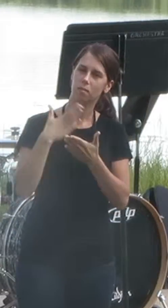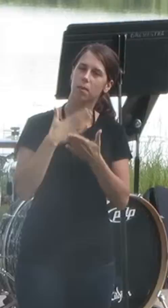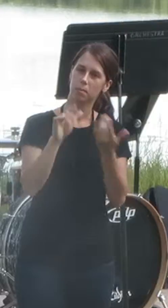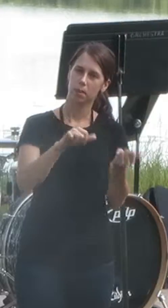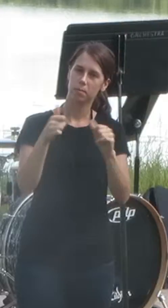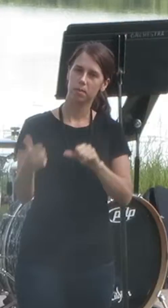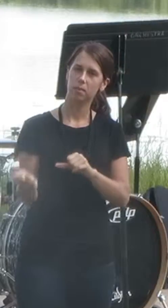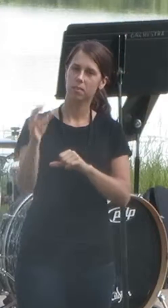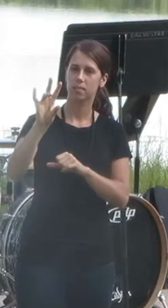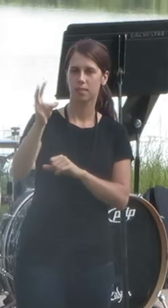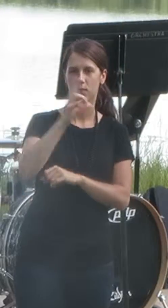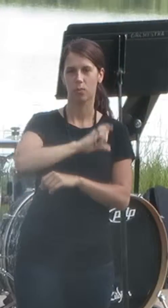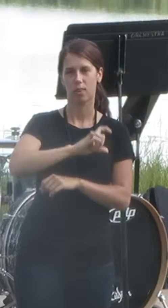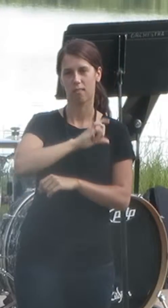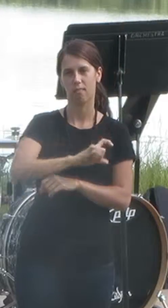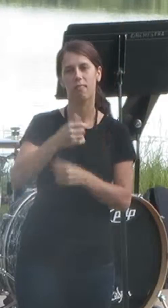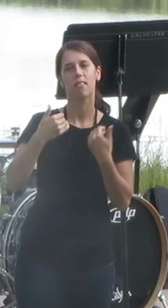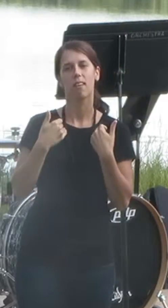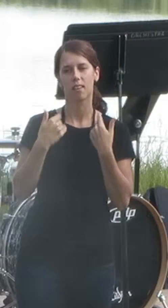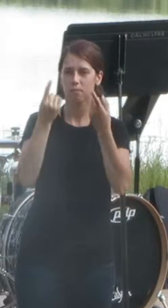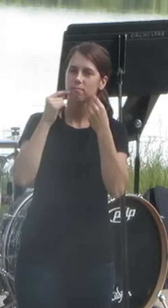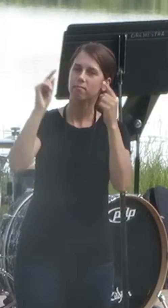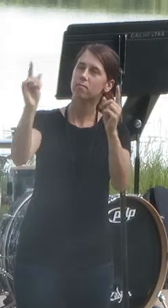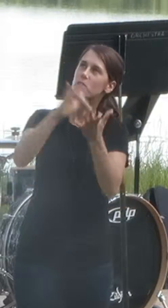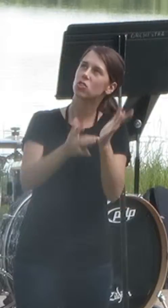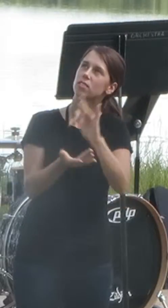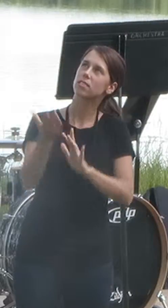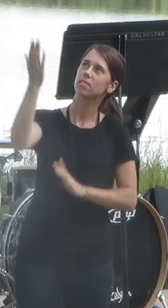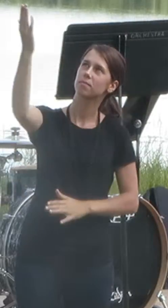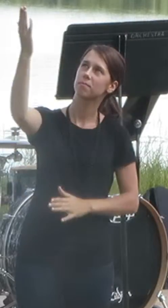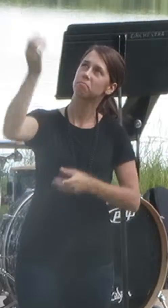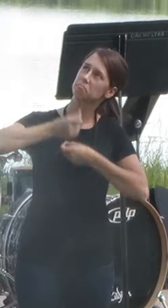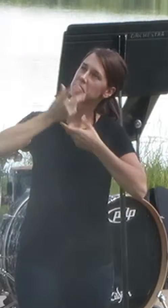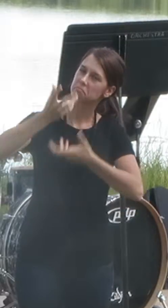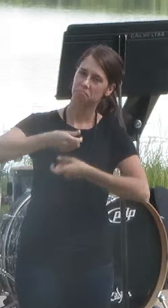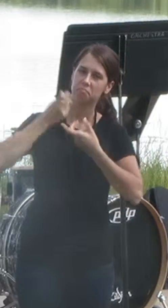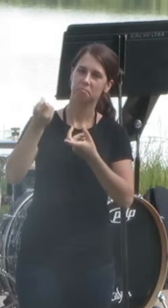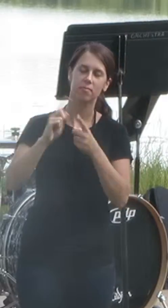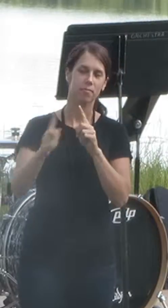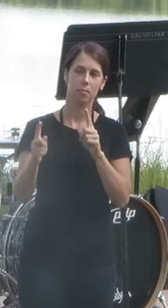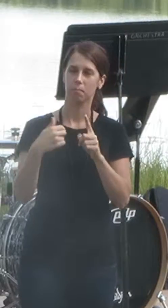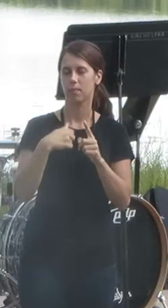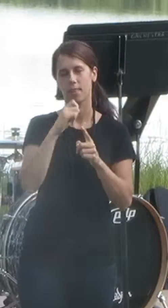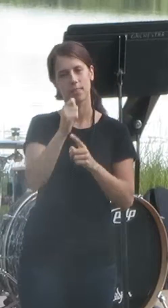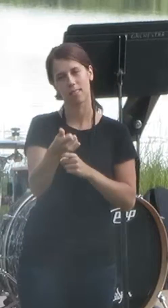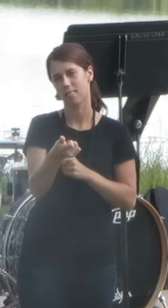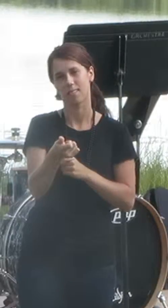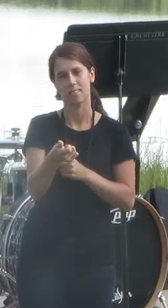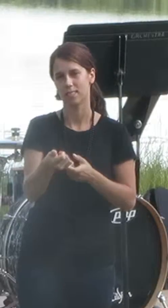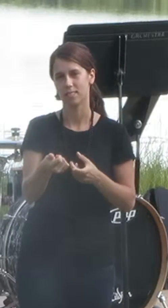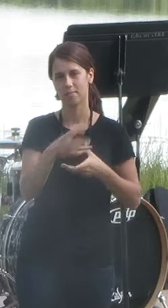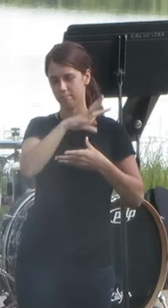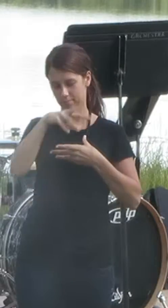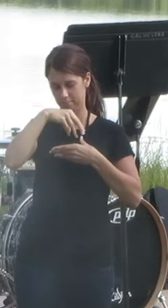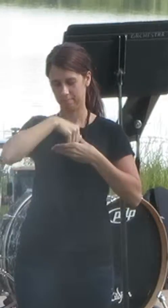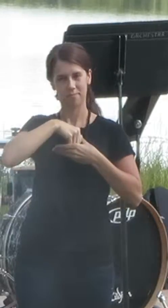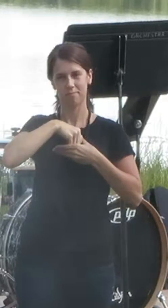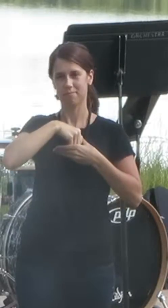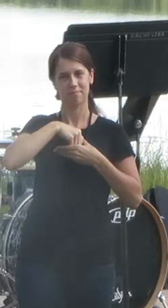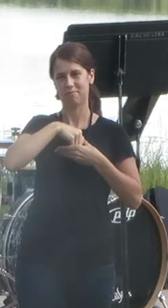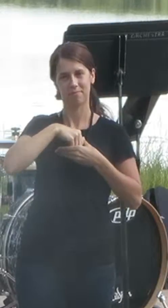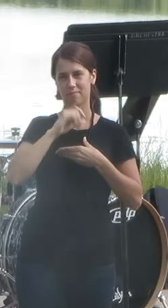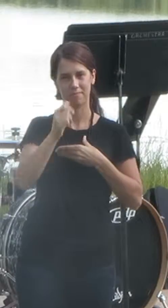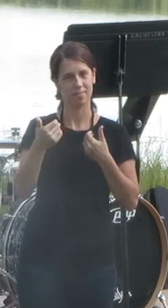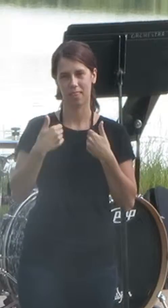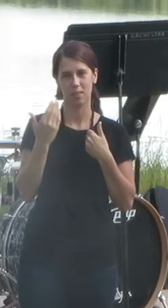my baptism in the seventh grade, I had professed Jesus outwardly, but I didn't possess him inwardly.